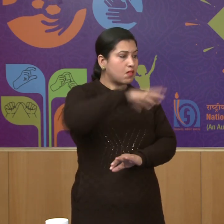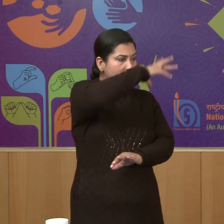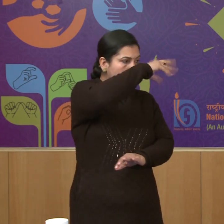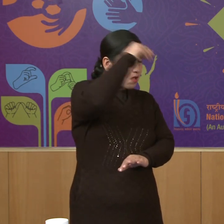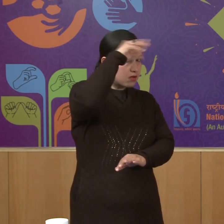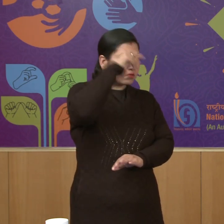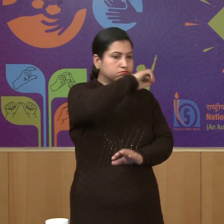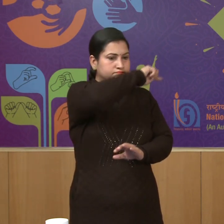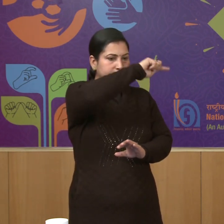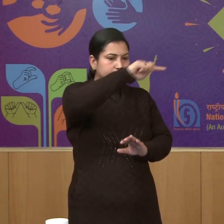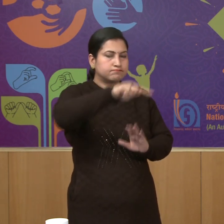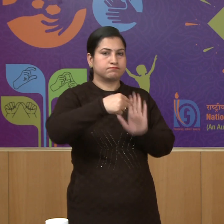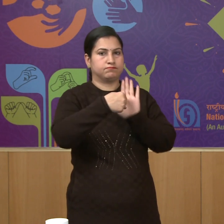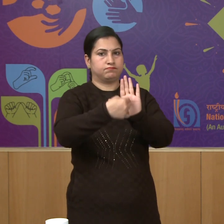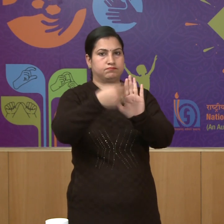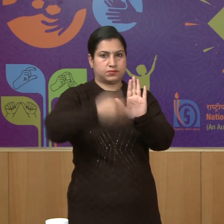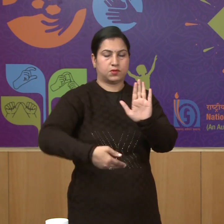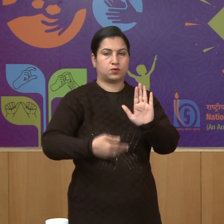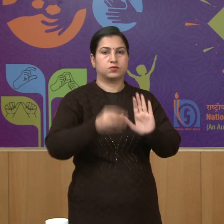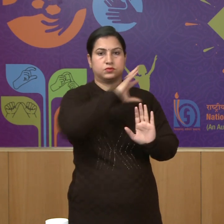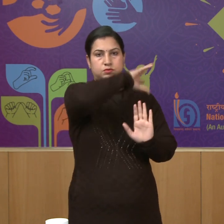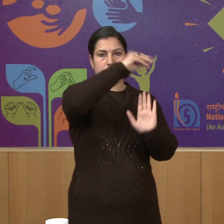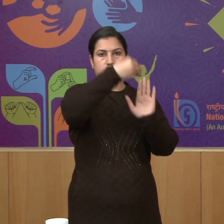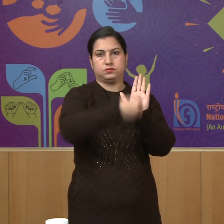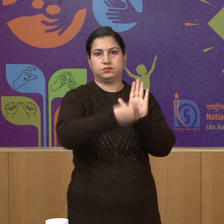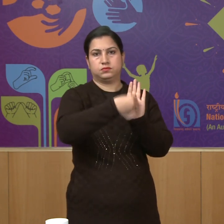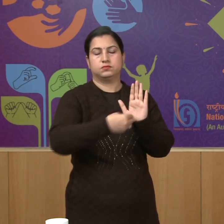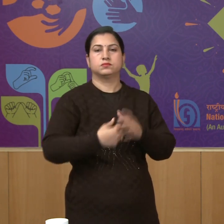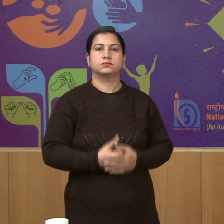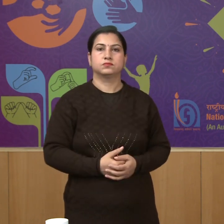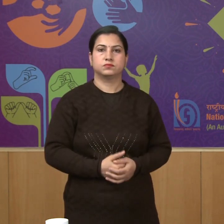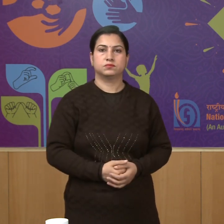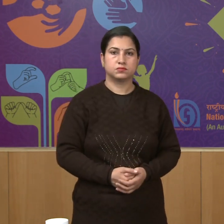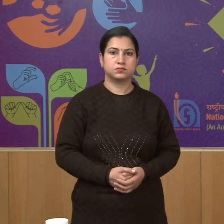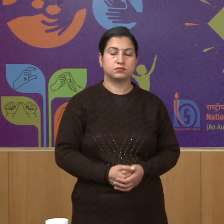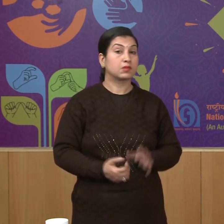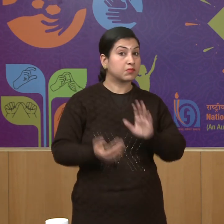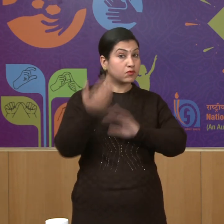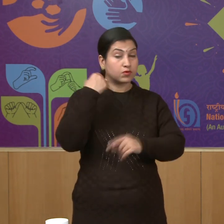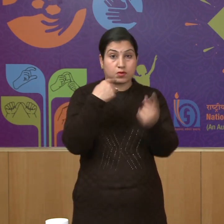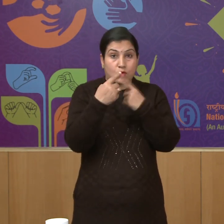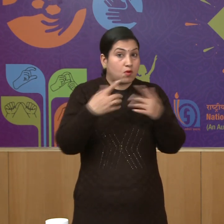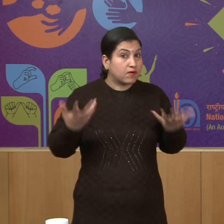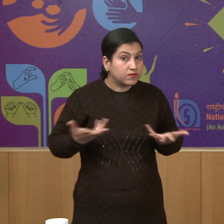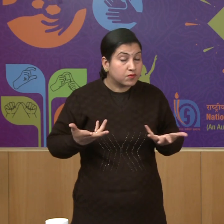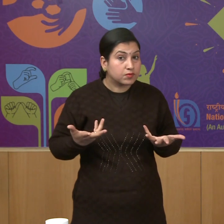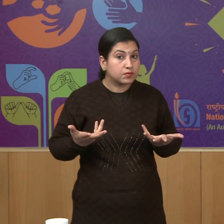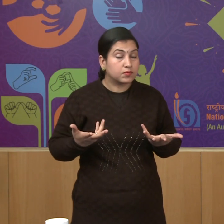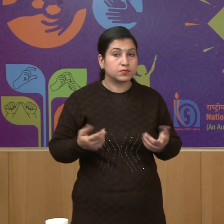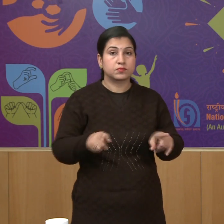what we have learned in this lesson so far initially we discussed about the different